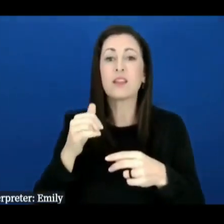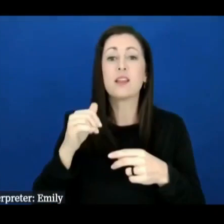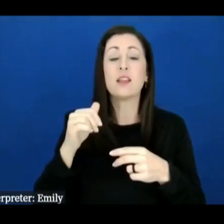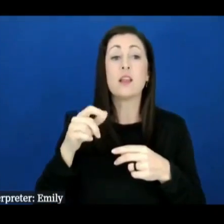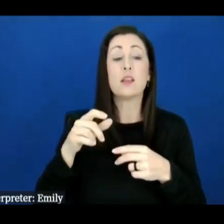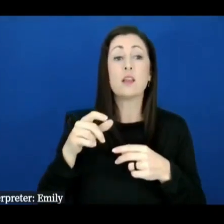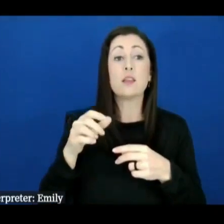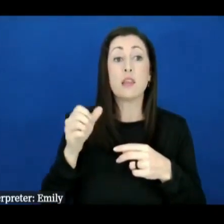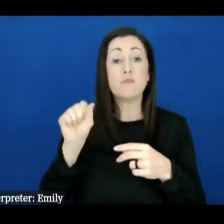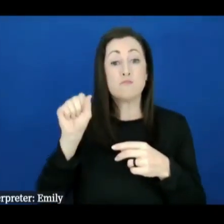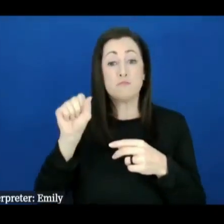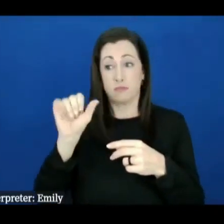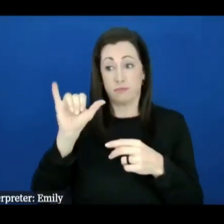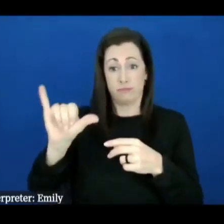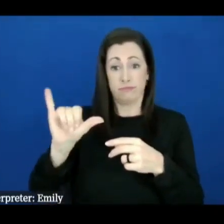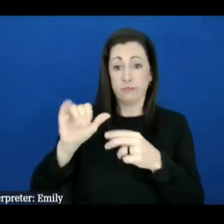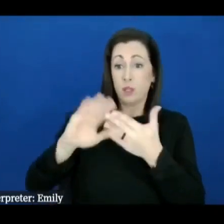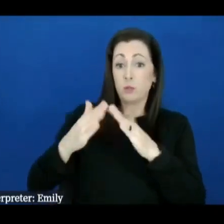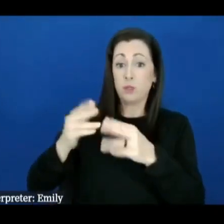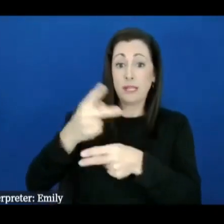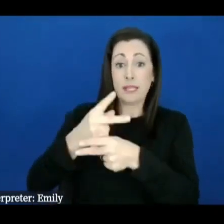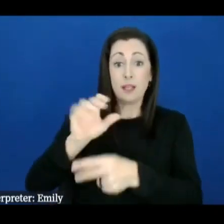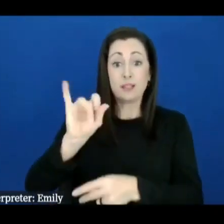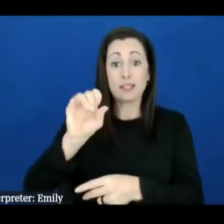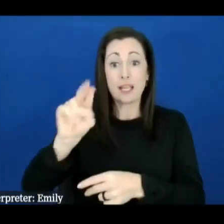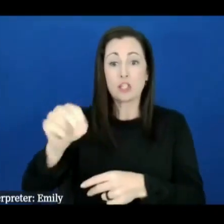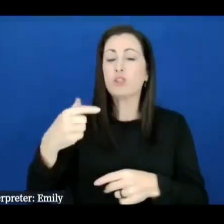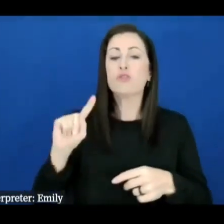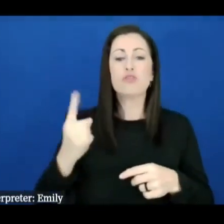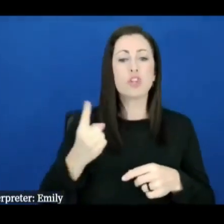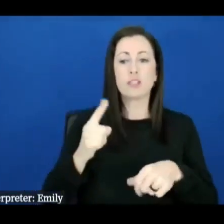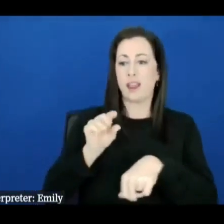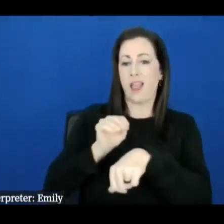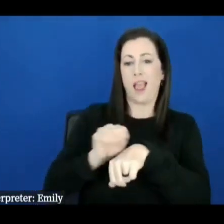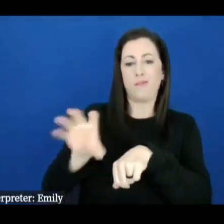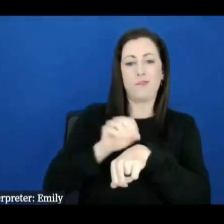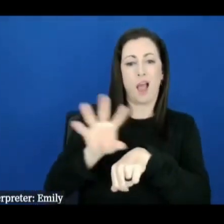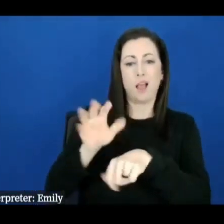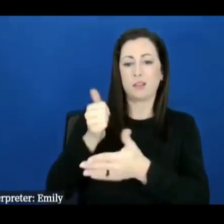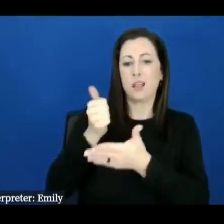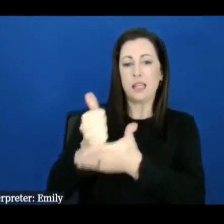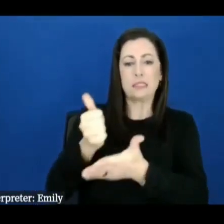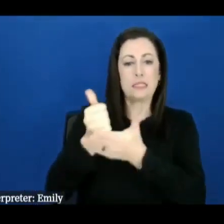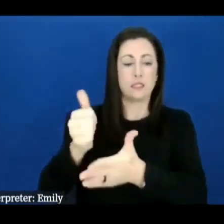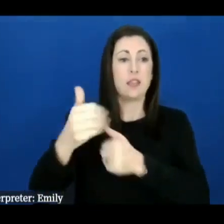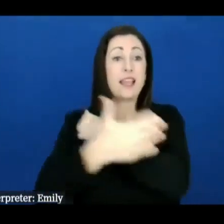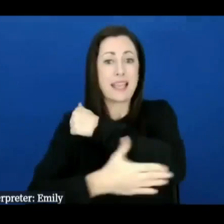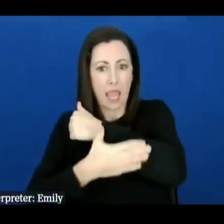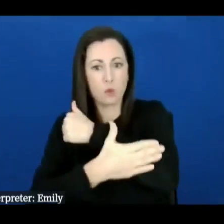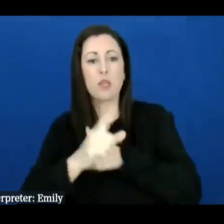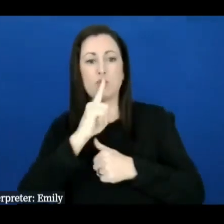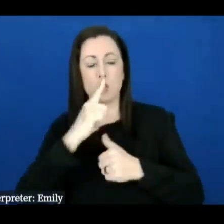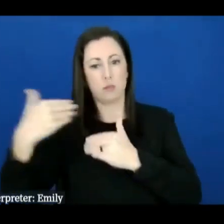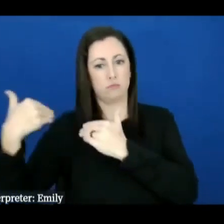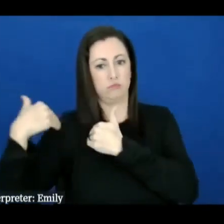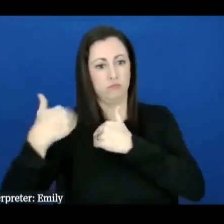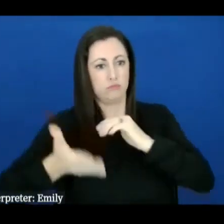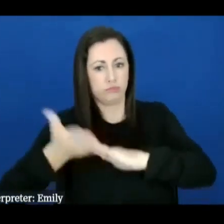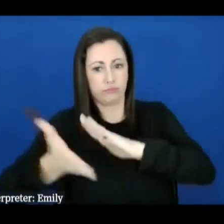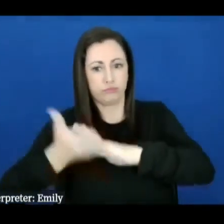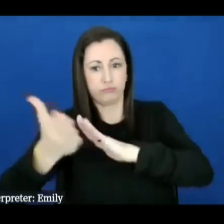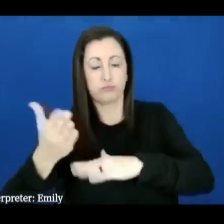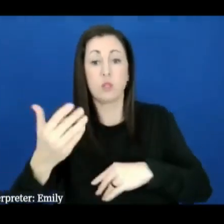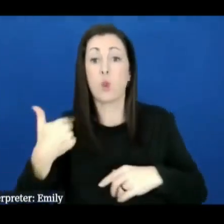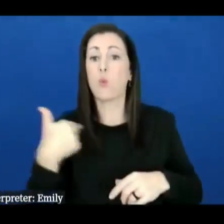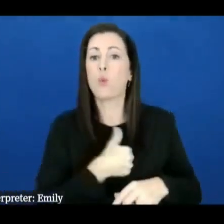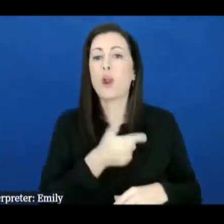are just basically in an advise and assist role for the county that's the county stations they've set them up they're operating them and we're just there in case they need